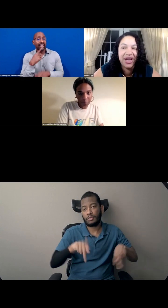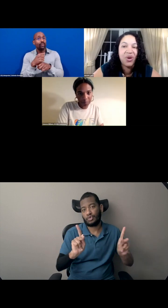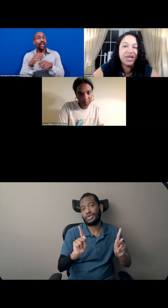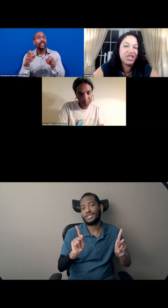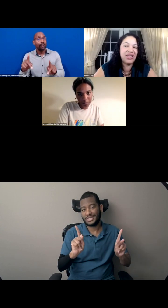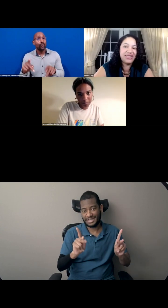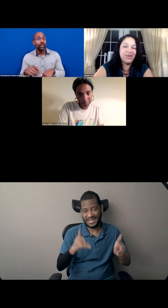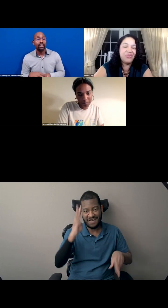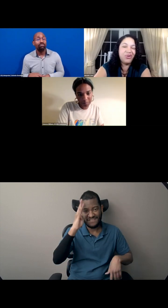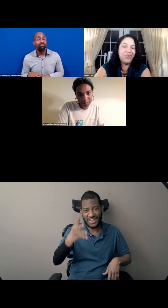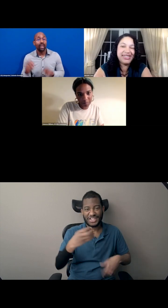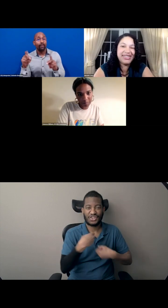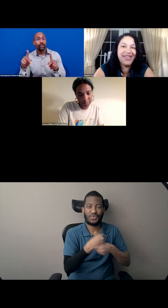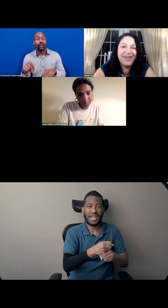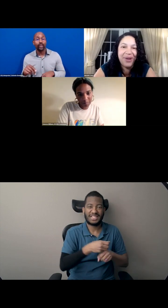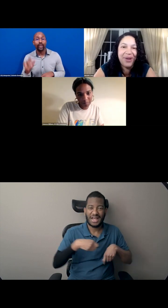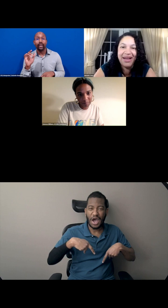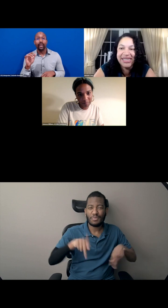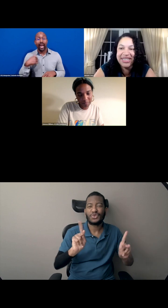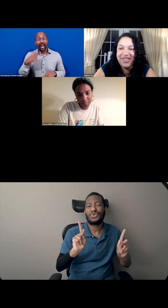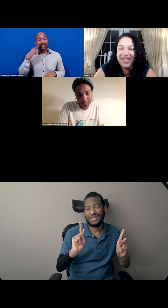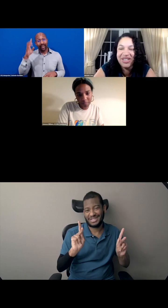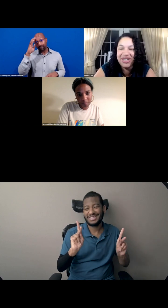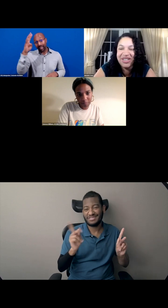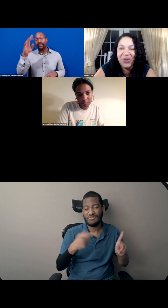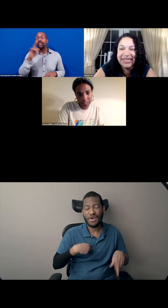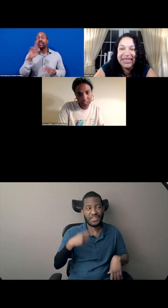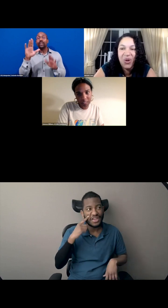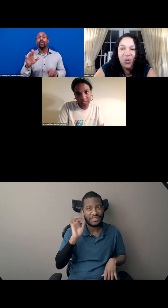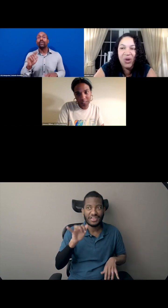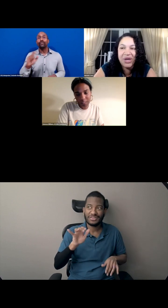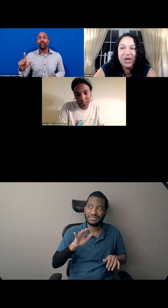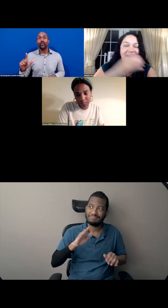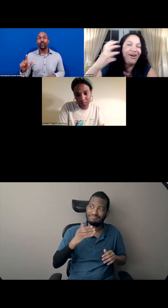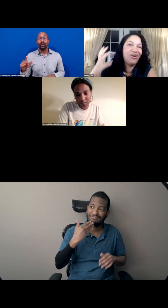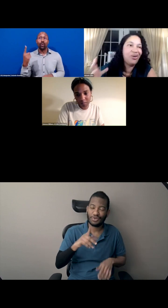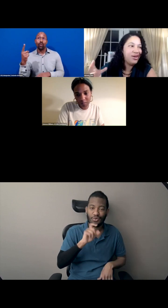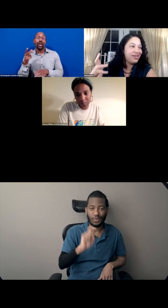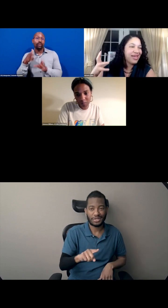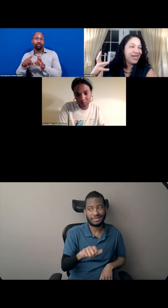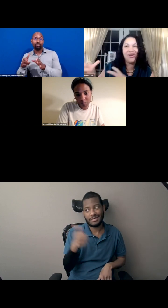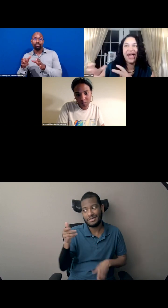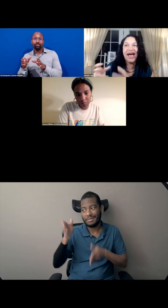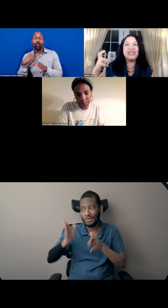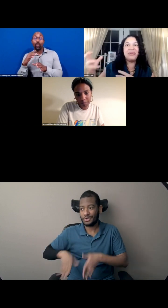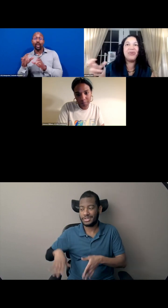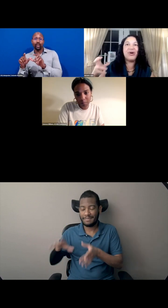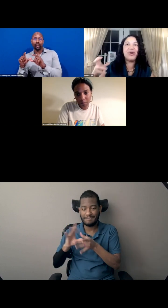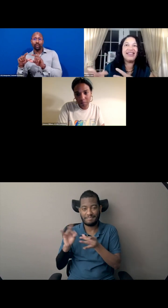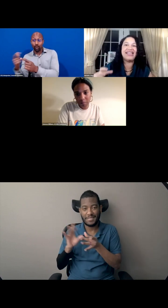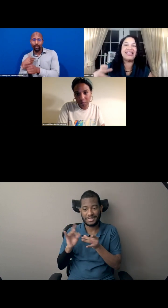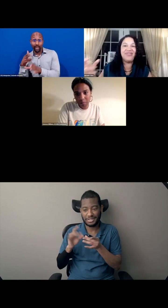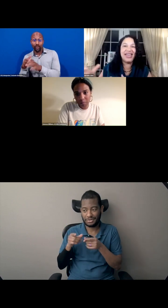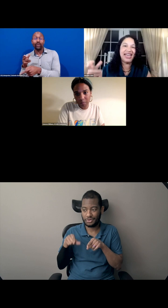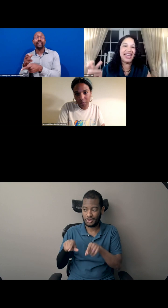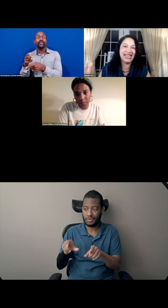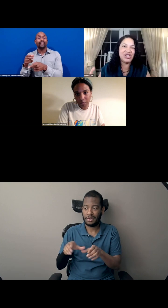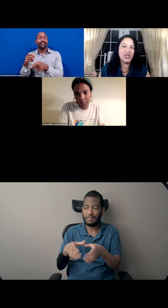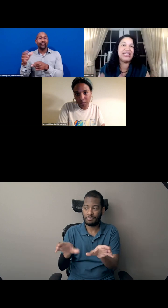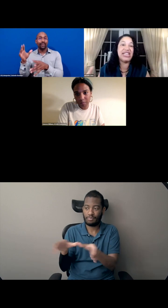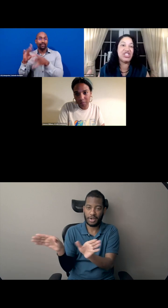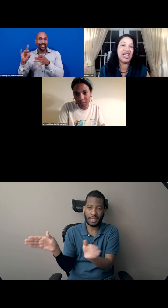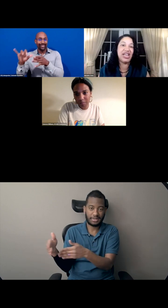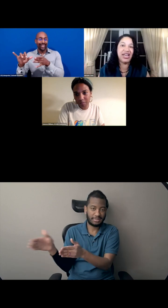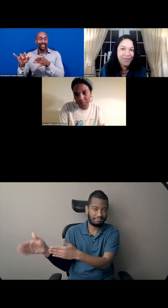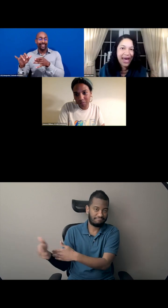That was actually another question that someone raised in the breakout session that I joined was how, how, how does a book like this fit